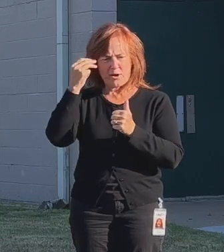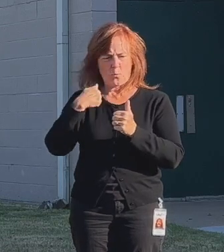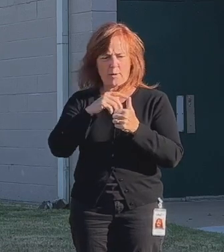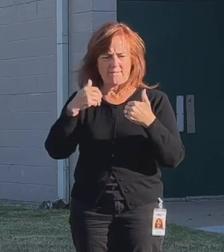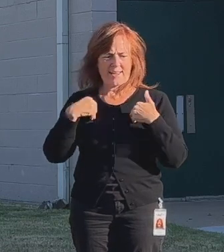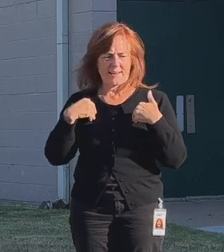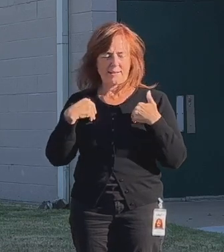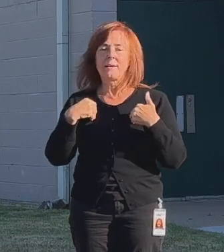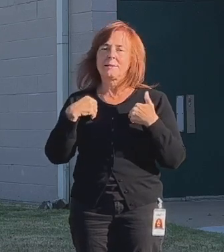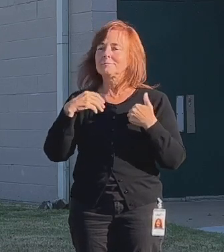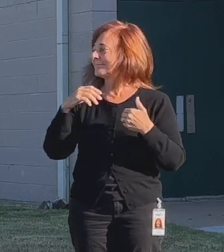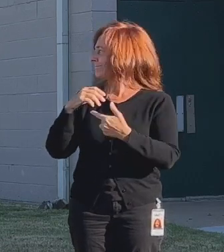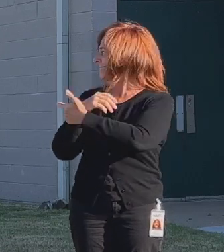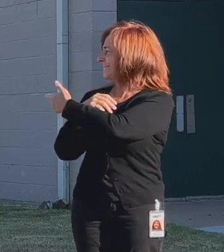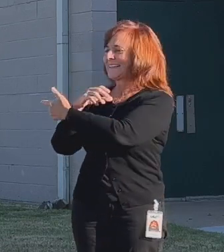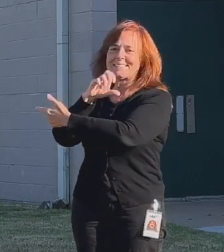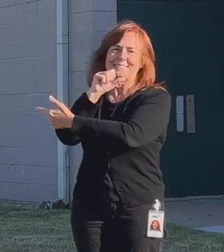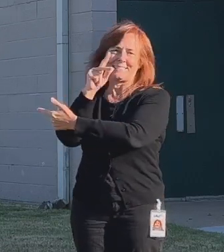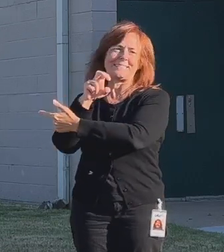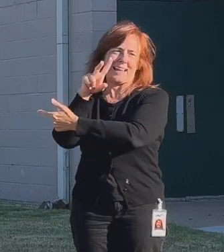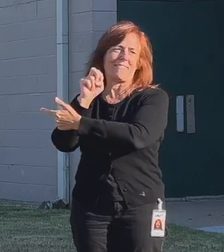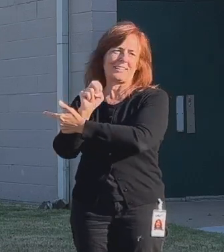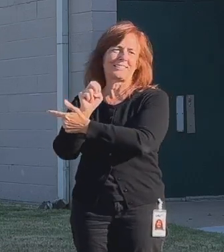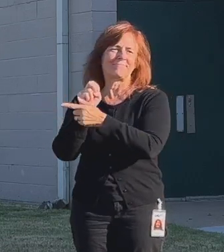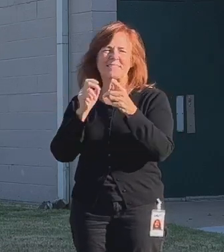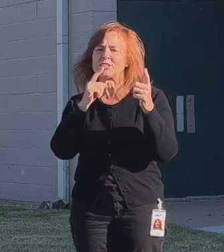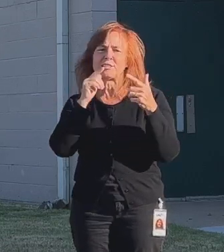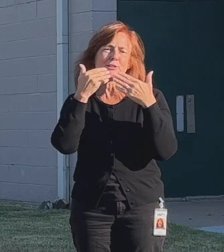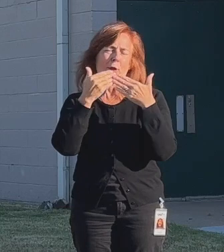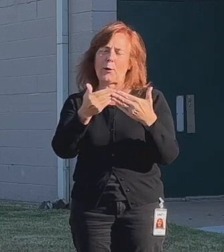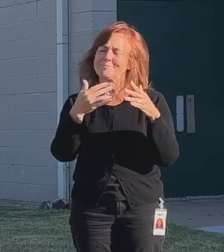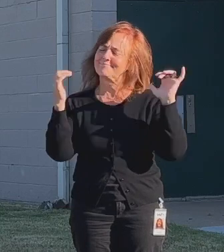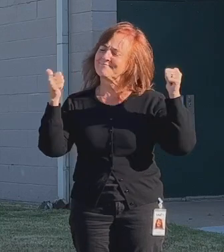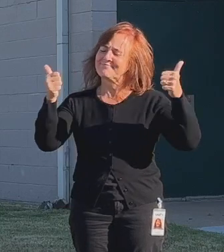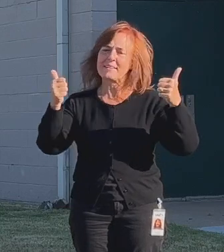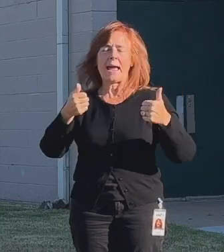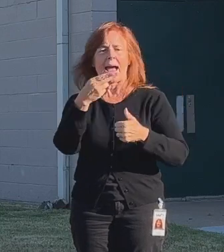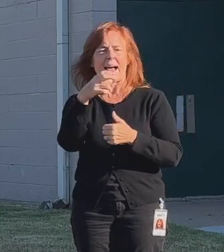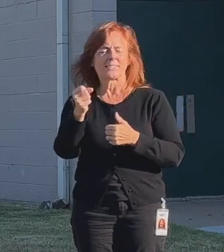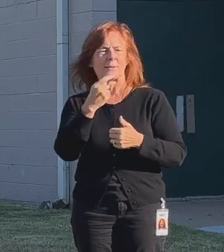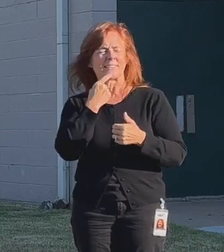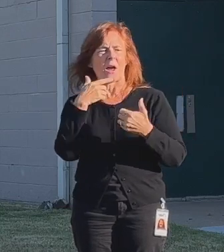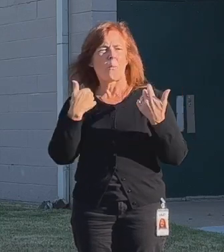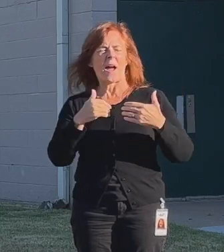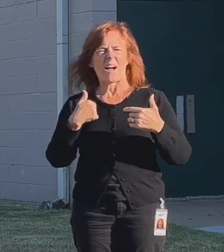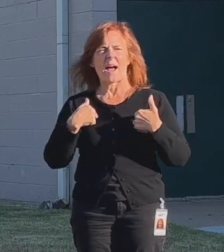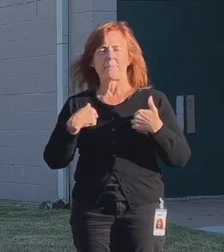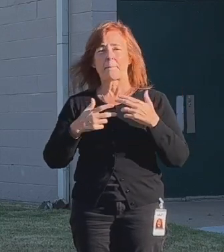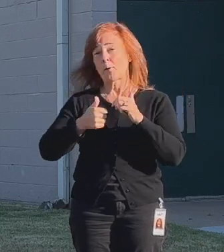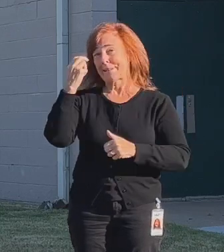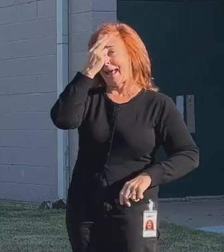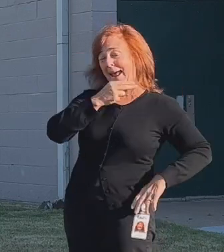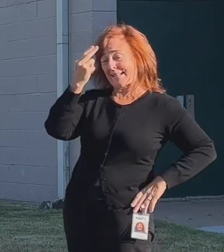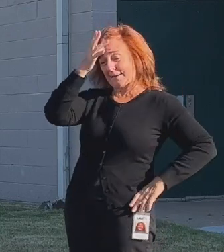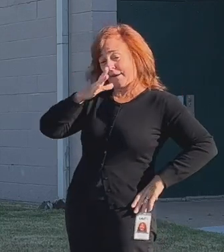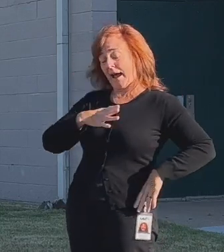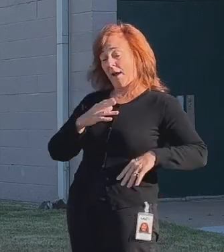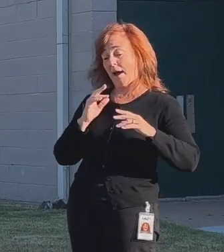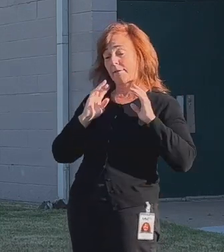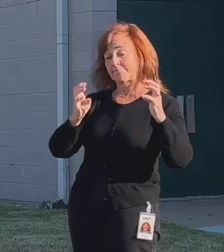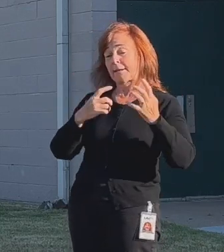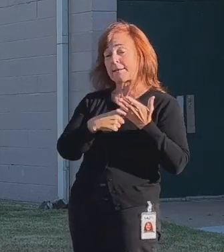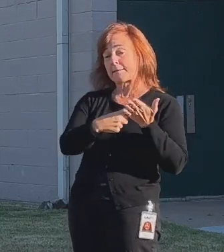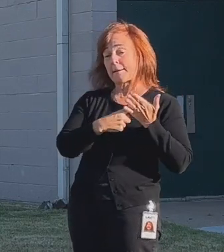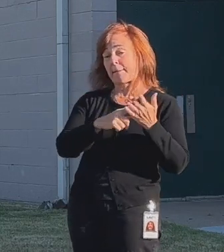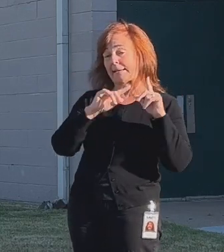It's clearly Mayor Savage. I think we could all agree on that. Now, in high school, I used to say I was the most handsome guy on the debate team.